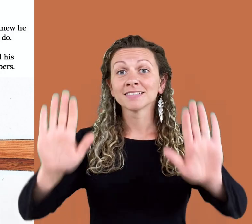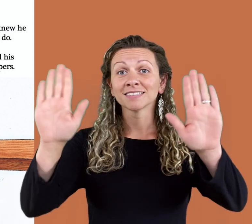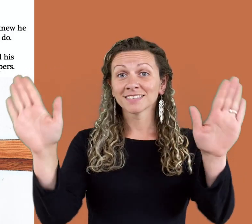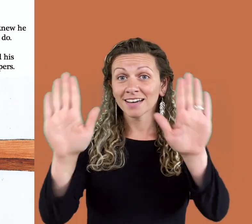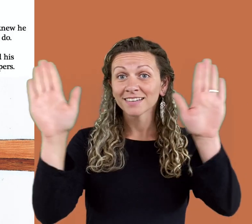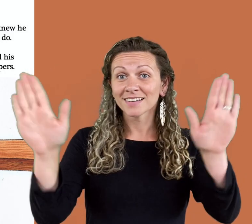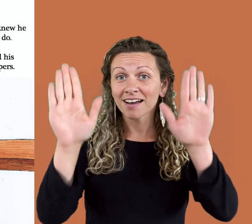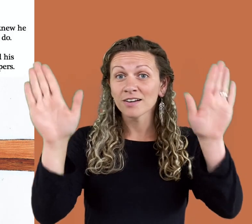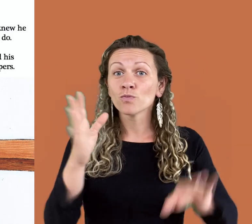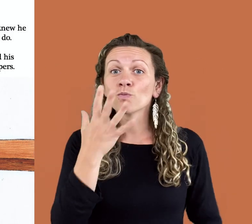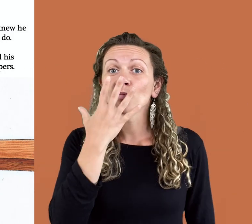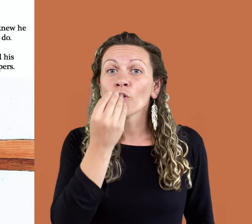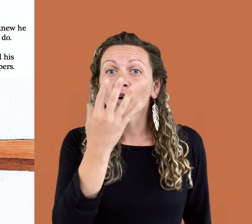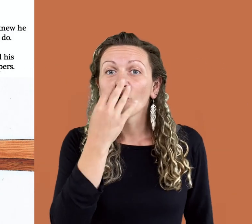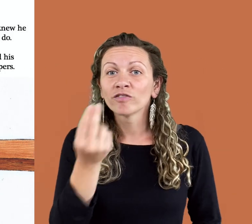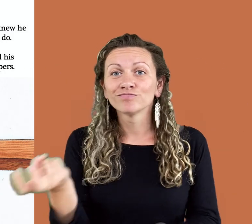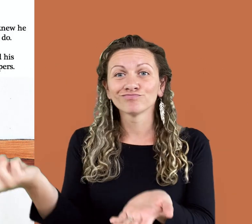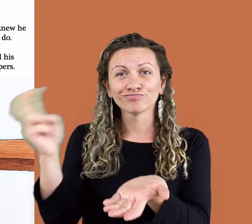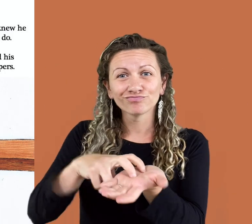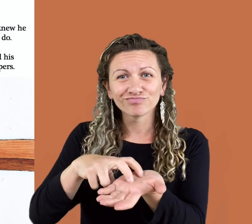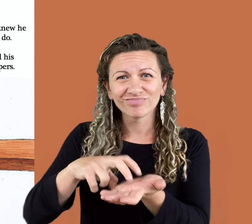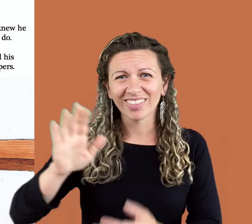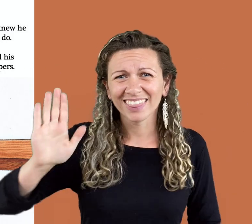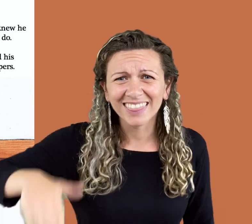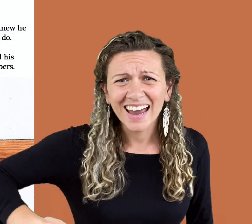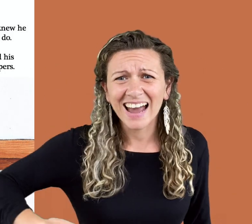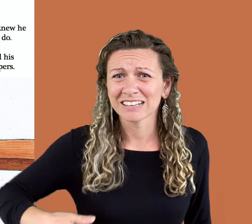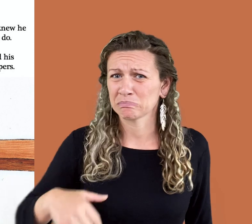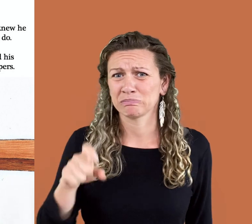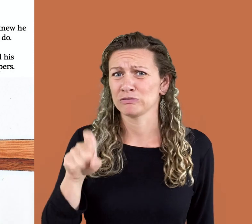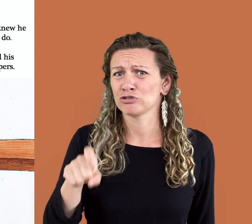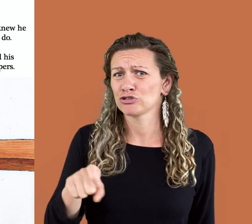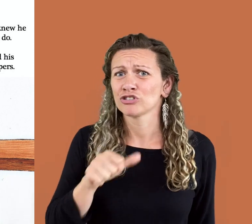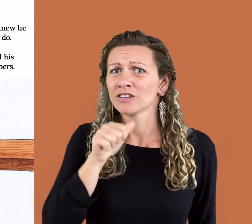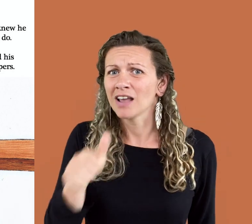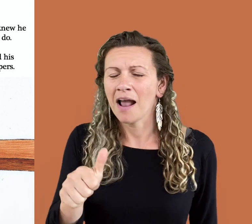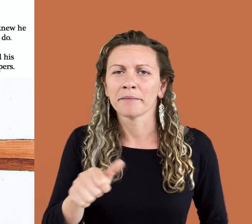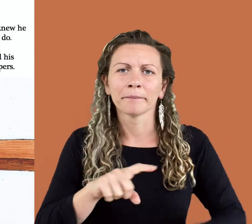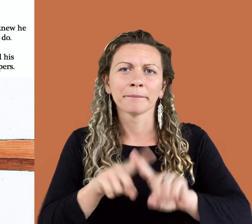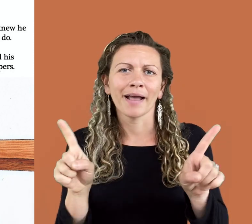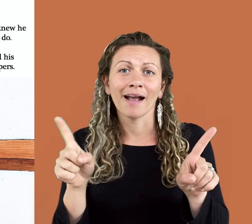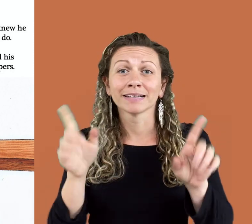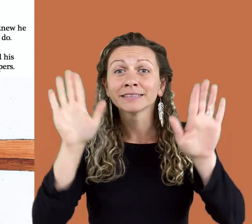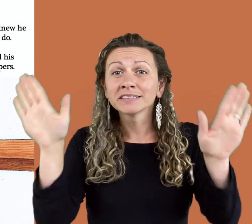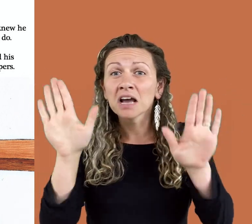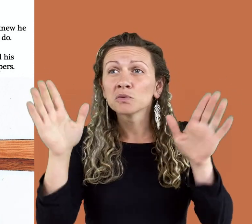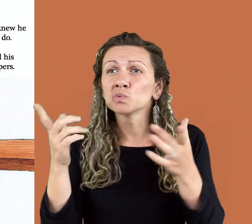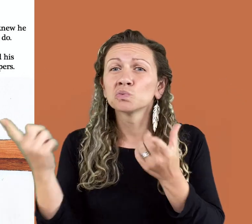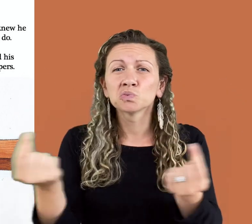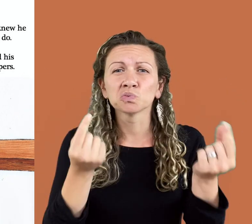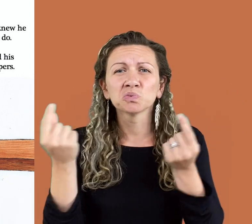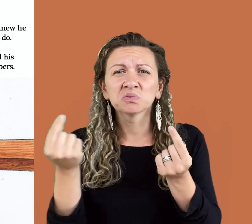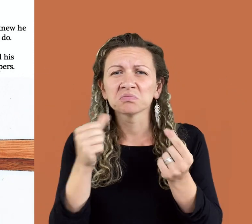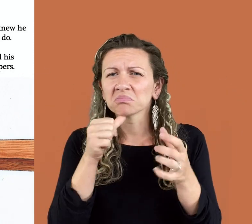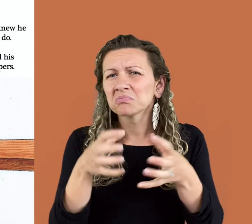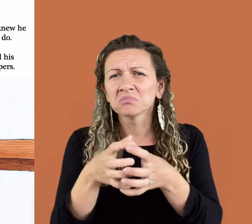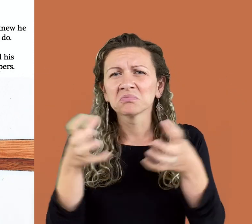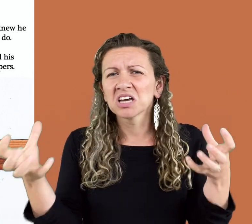On Sunday, the wolf got up really late. He knew he shouldn't, but there didn't seem a lot